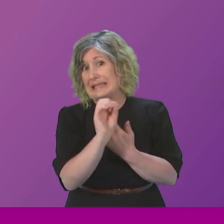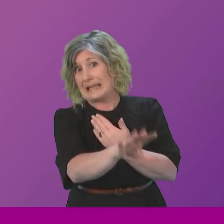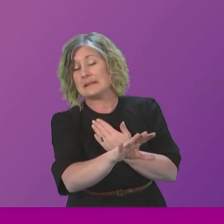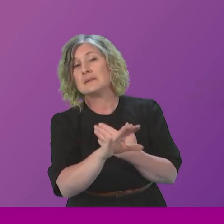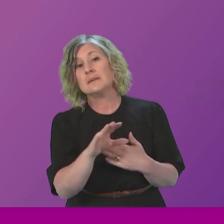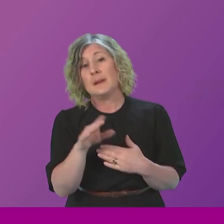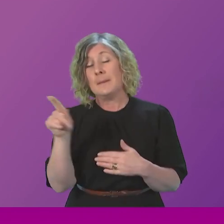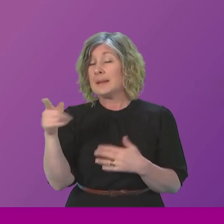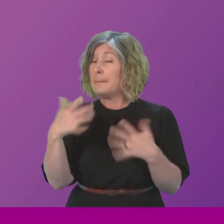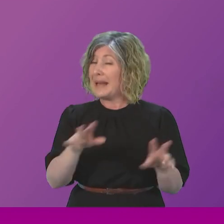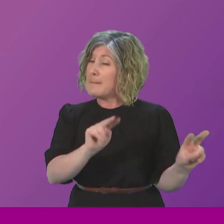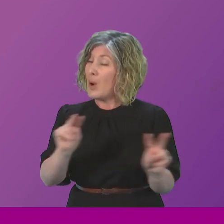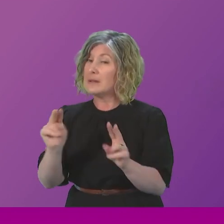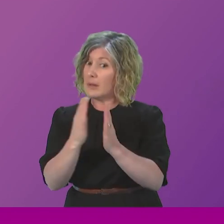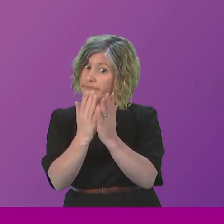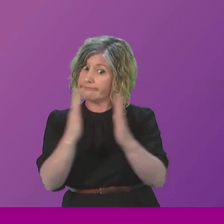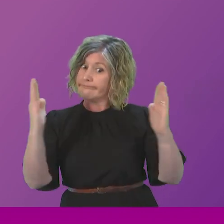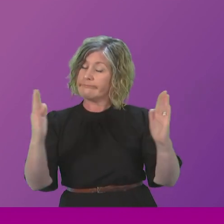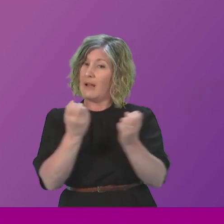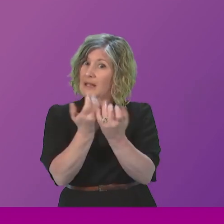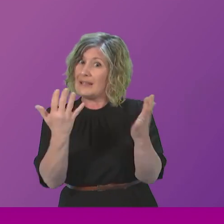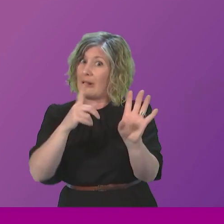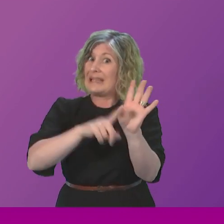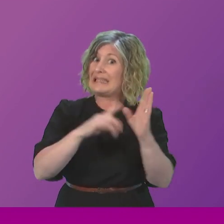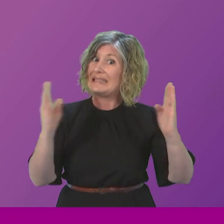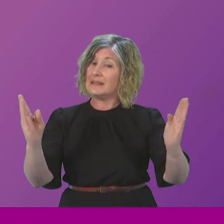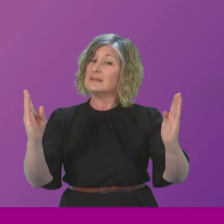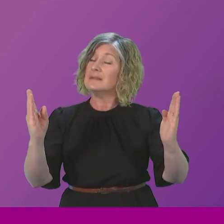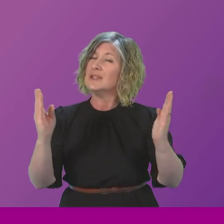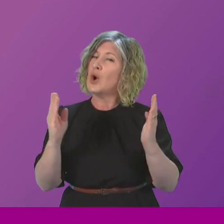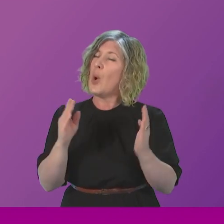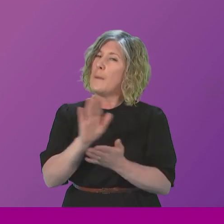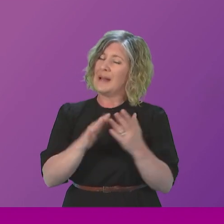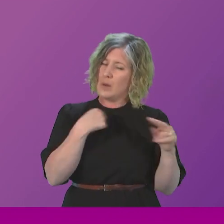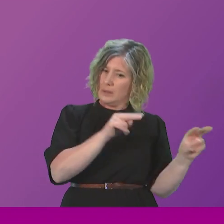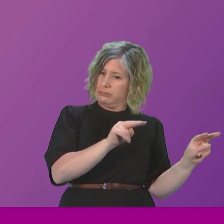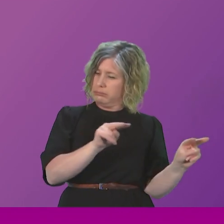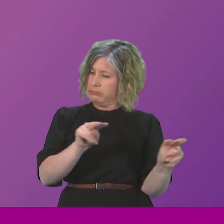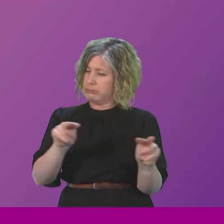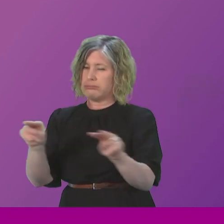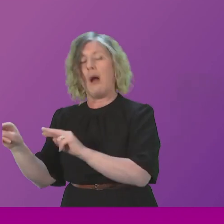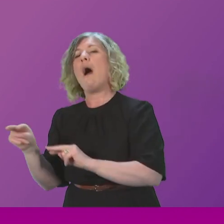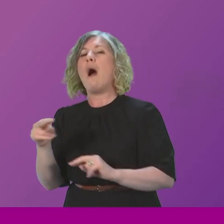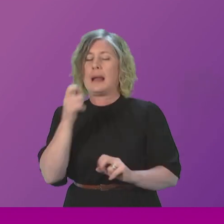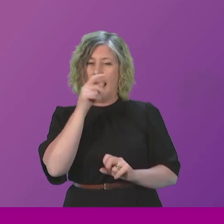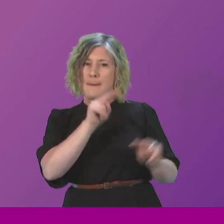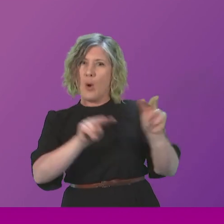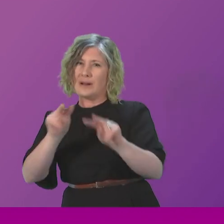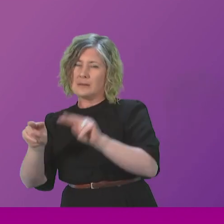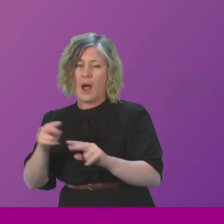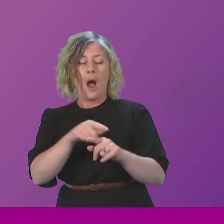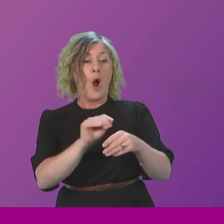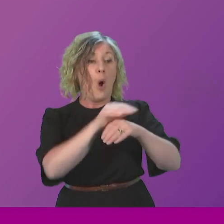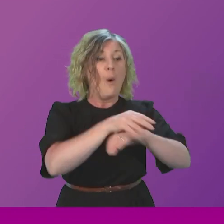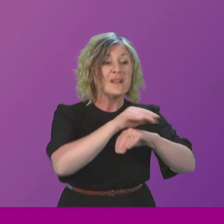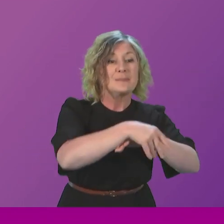has been done over a number of years. And what it does allow us to do is comprehensively monitor where these spillover flows are happening.